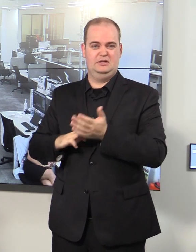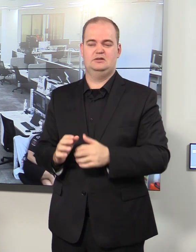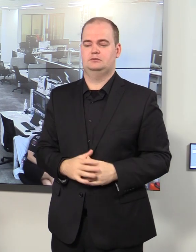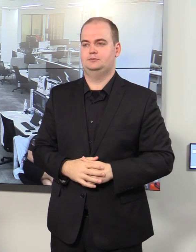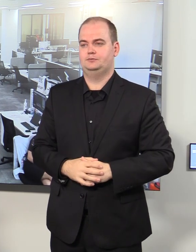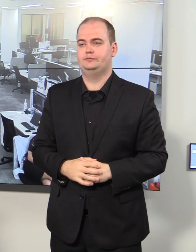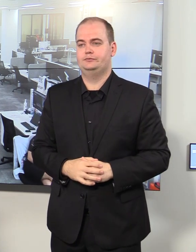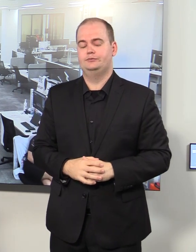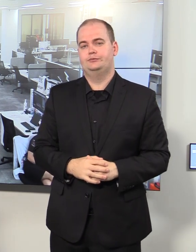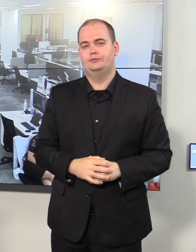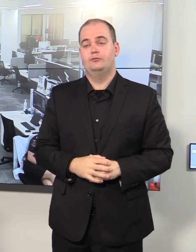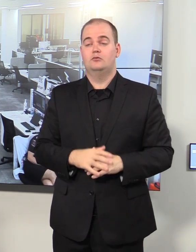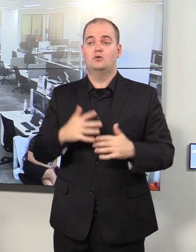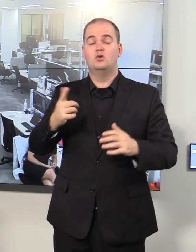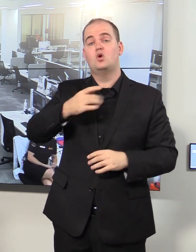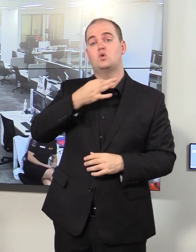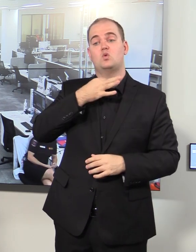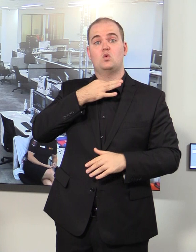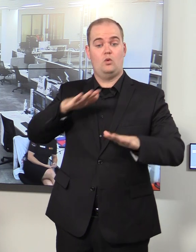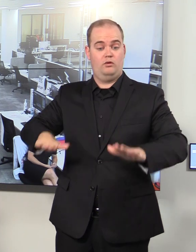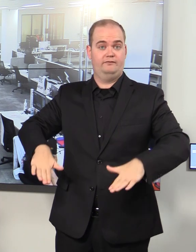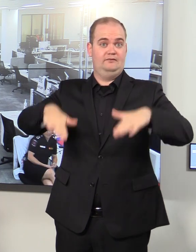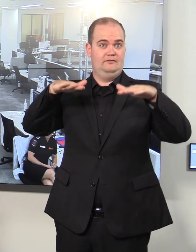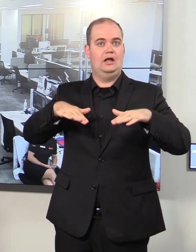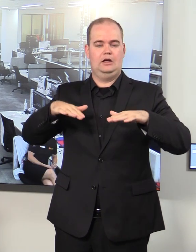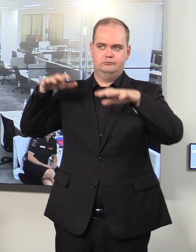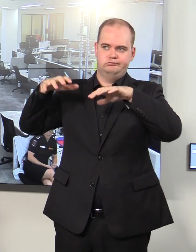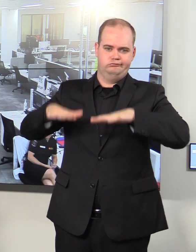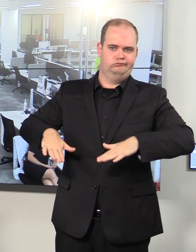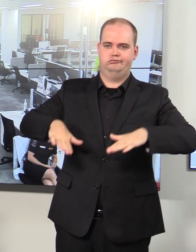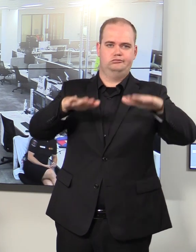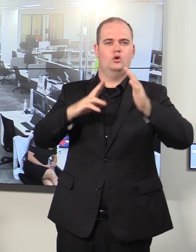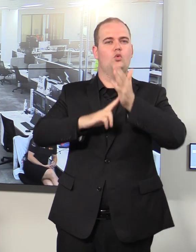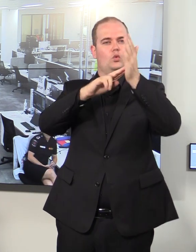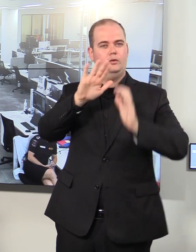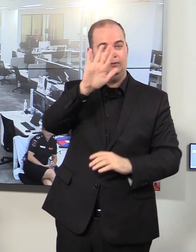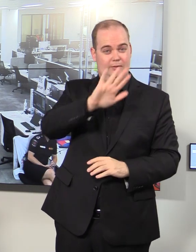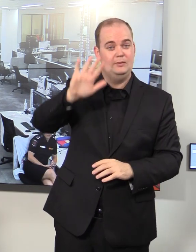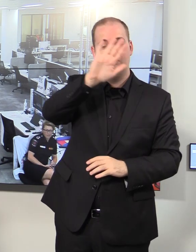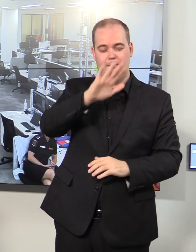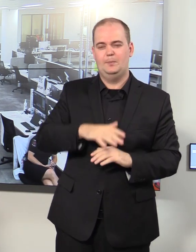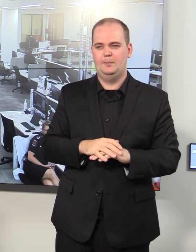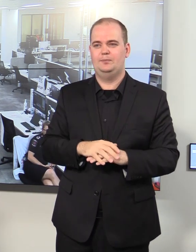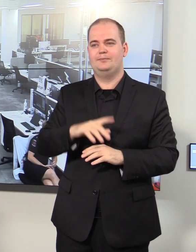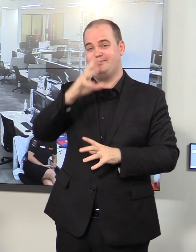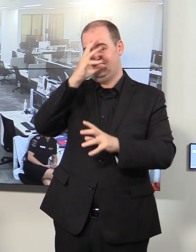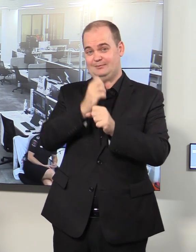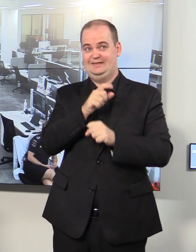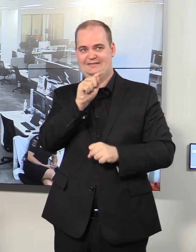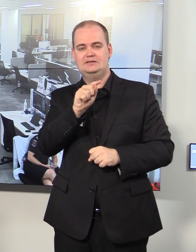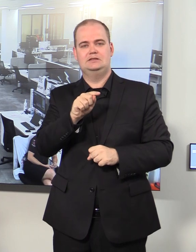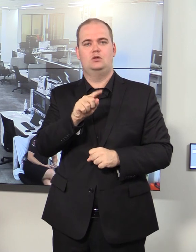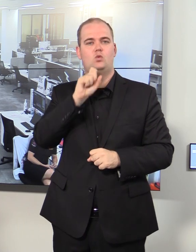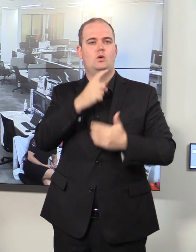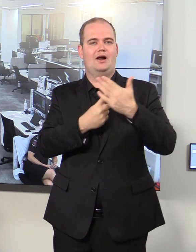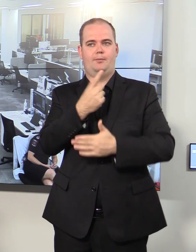also, so that chance of flooding in quite a number of those northern catchments is one that we are starting to put flood watches